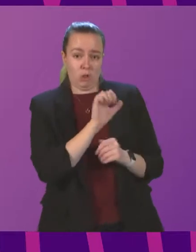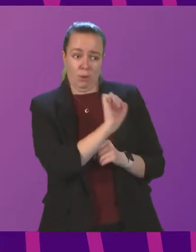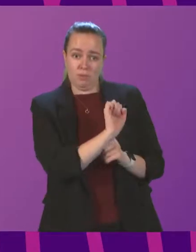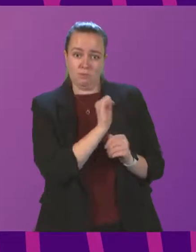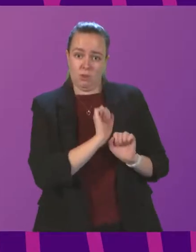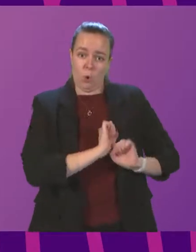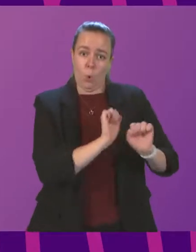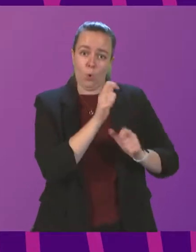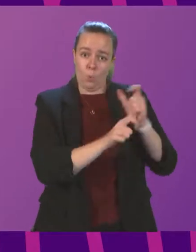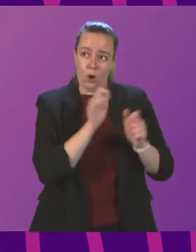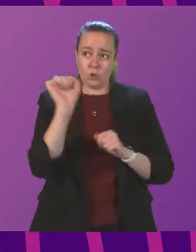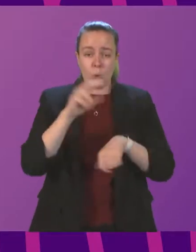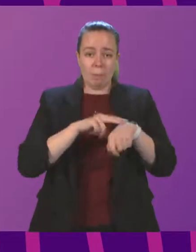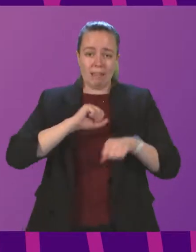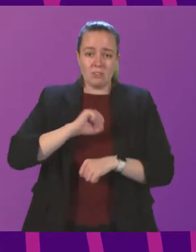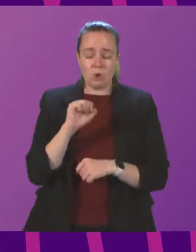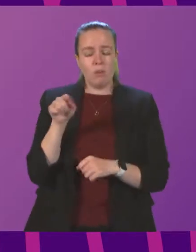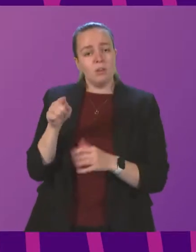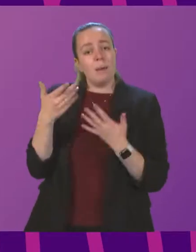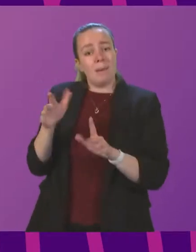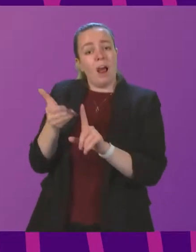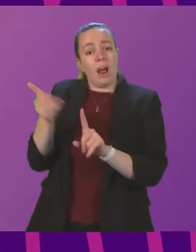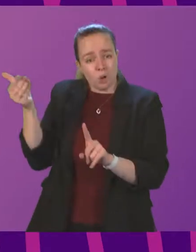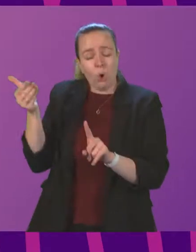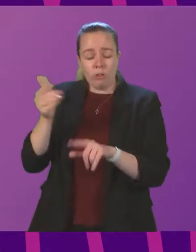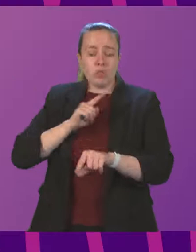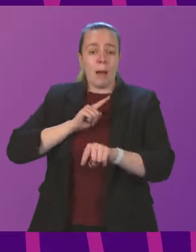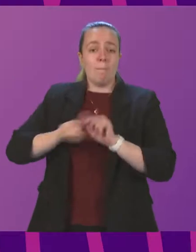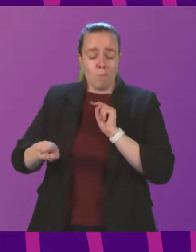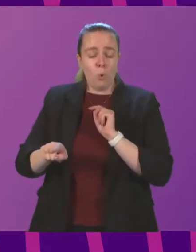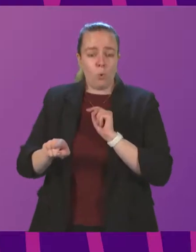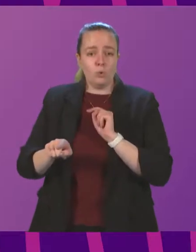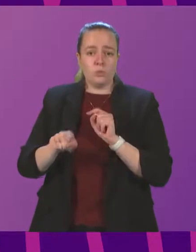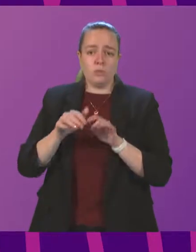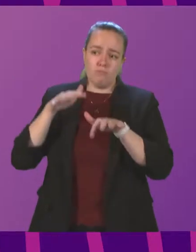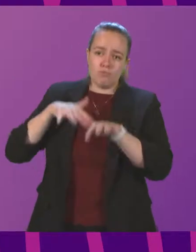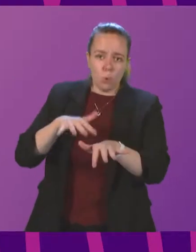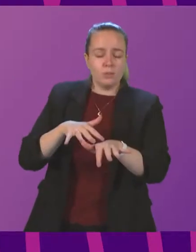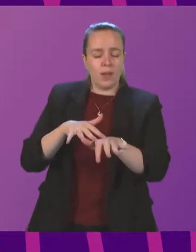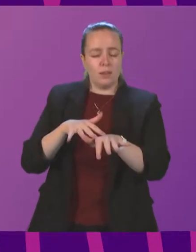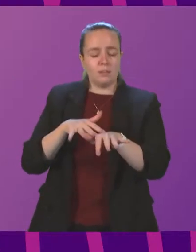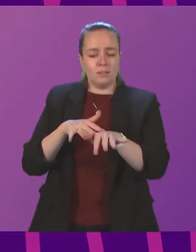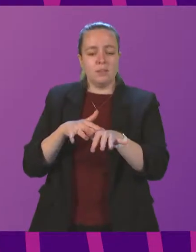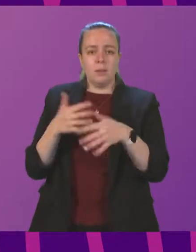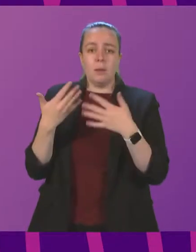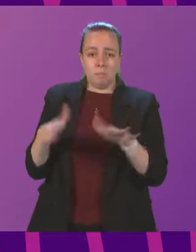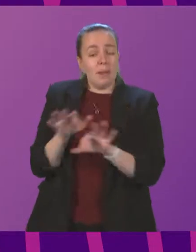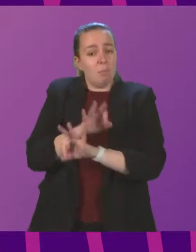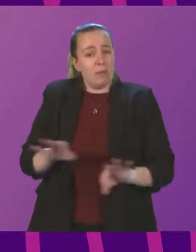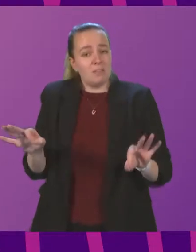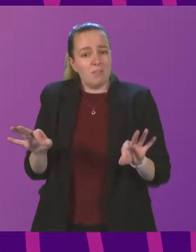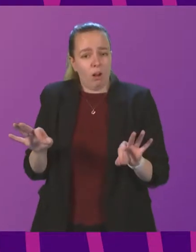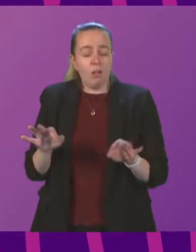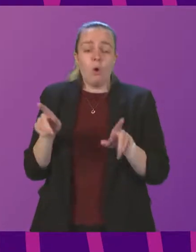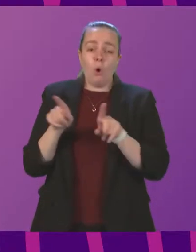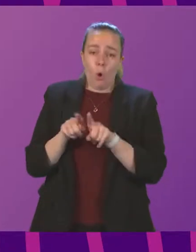quite rightly to Police Scotland, acknowledge the fact that the very vast majority of protests have been peaceful and also been